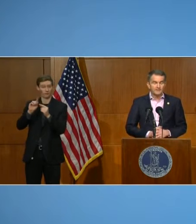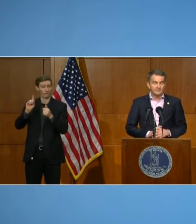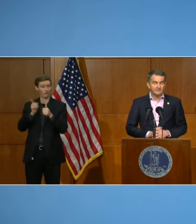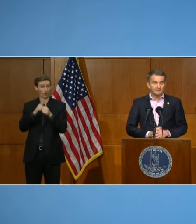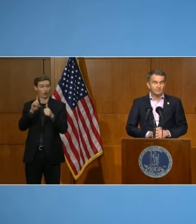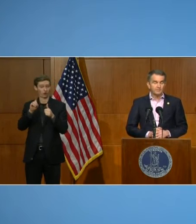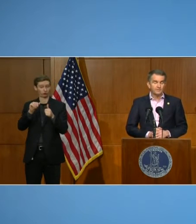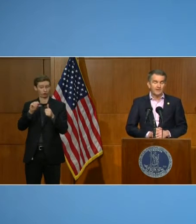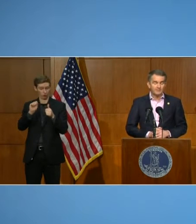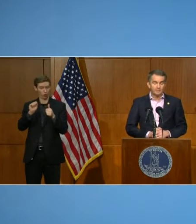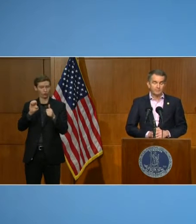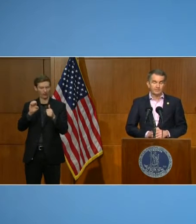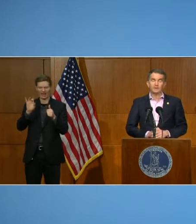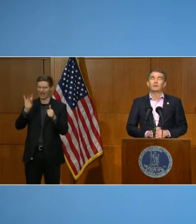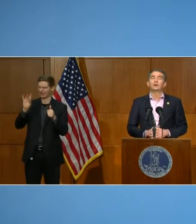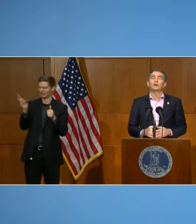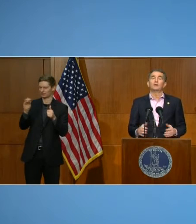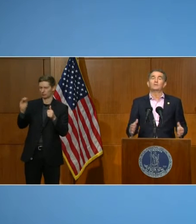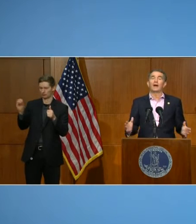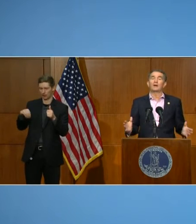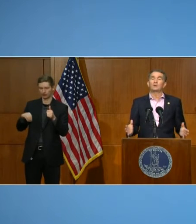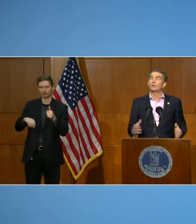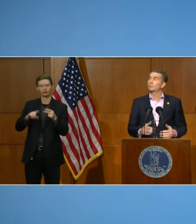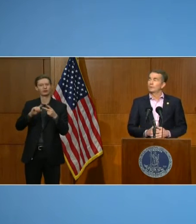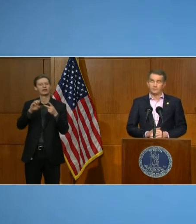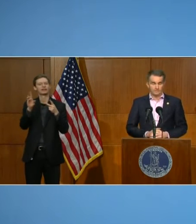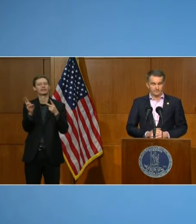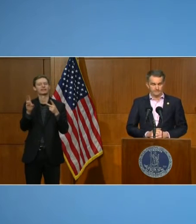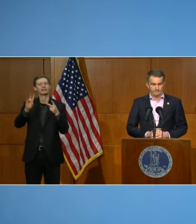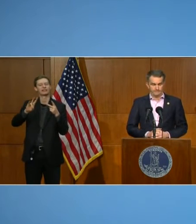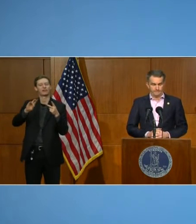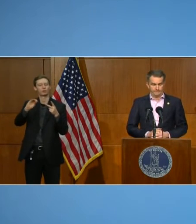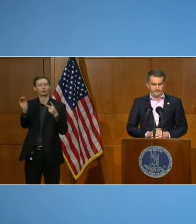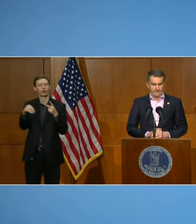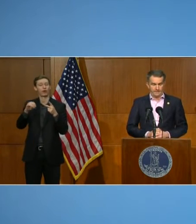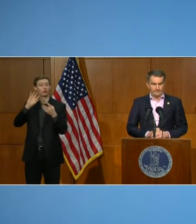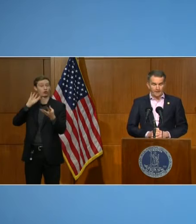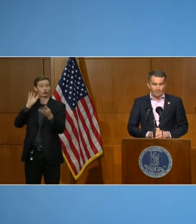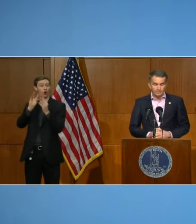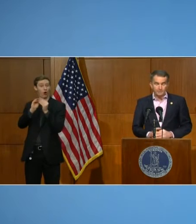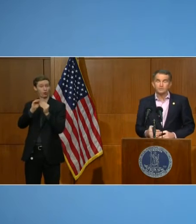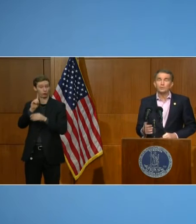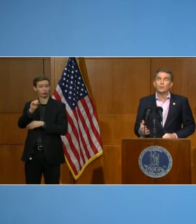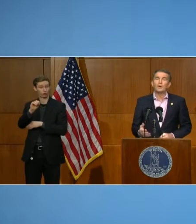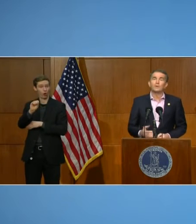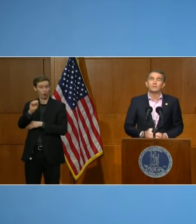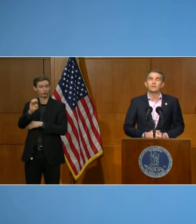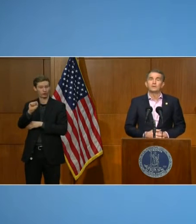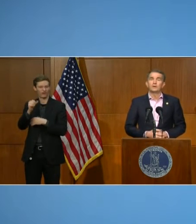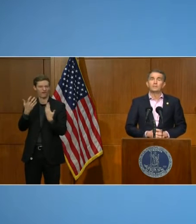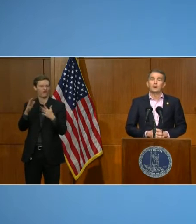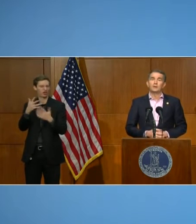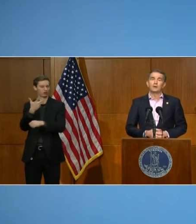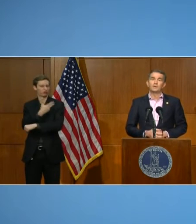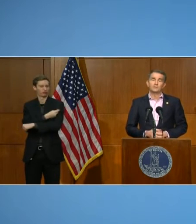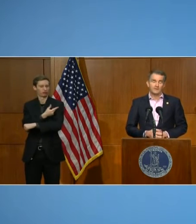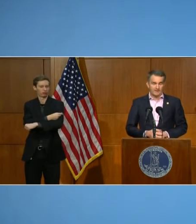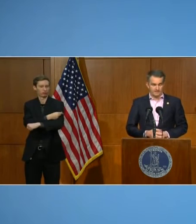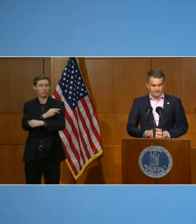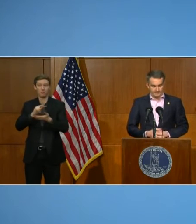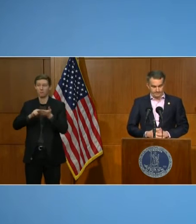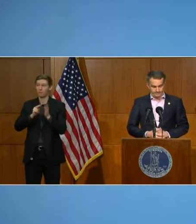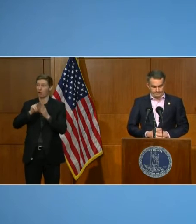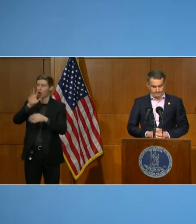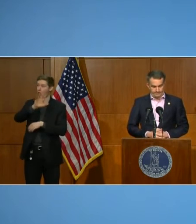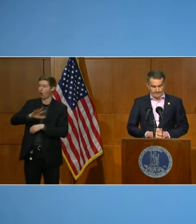and 67% of our total doses. That puts us 12th among other